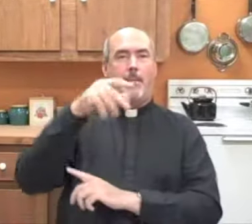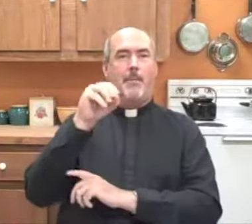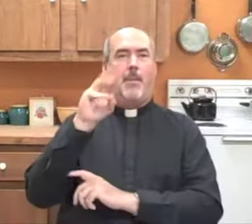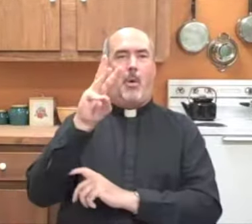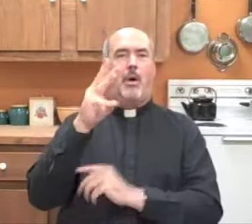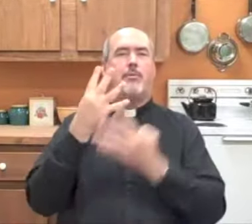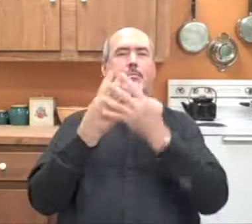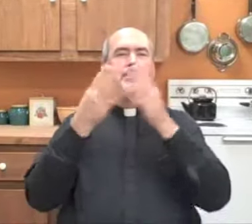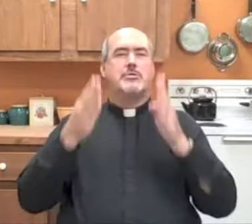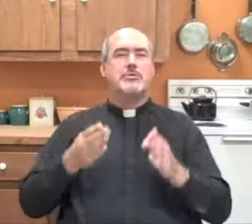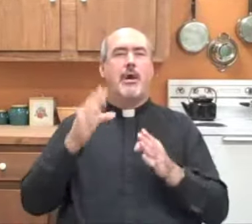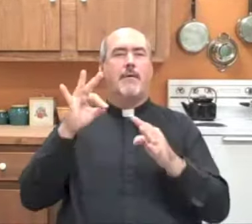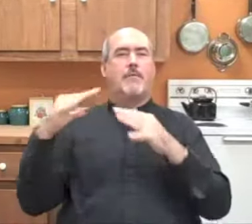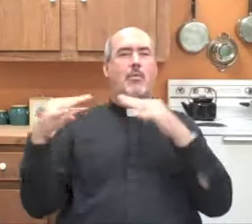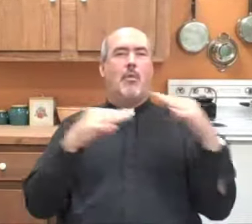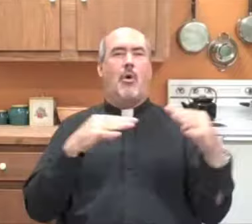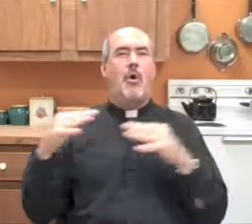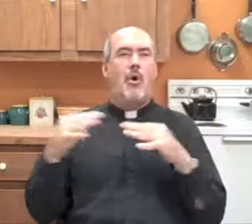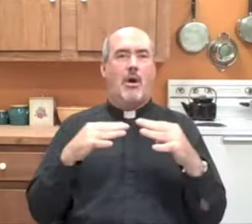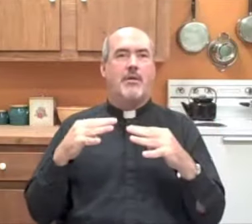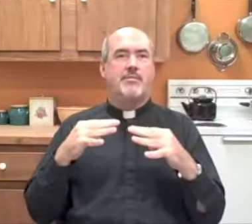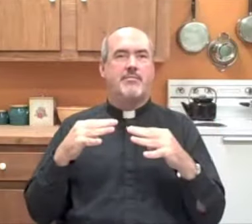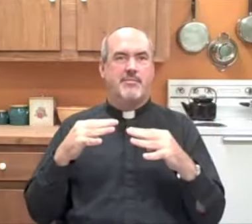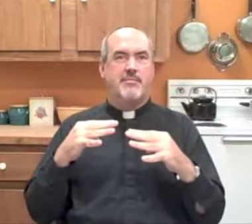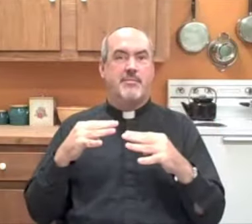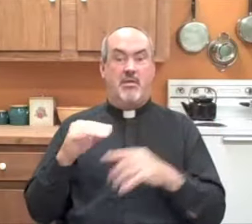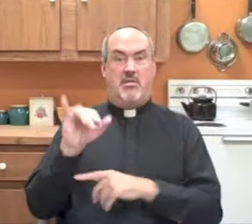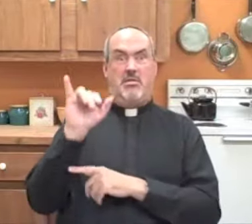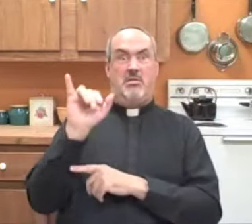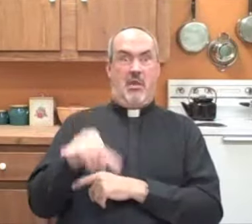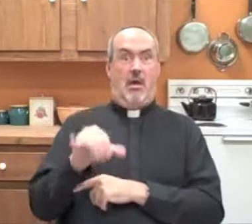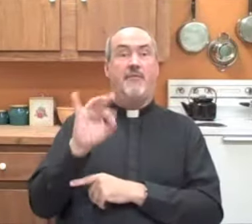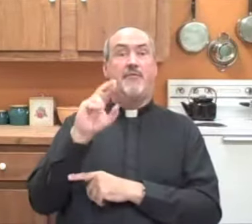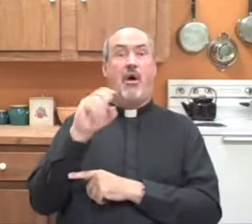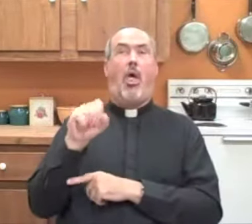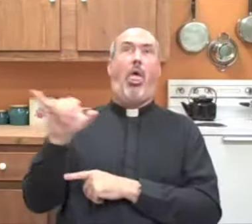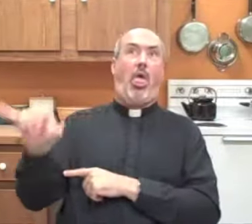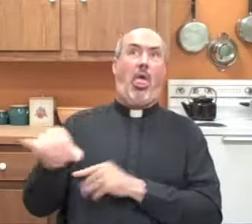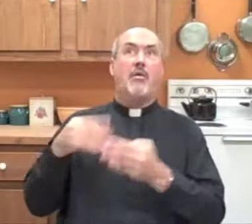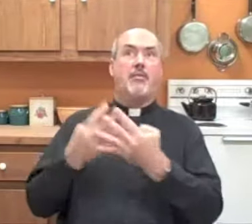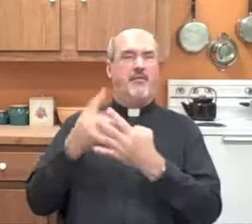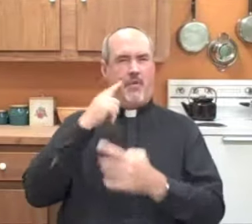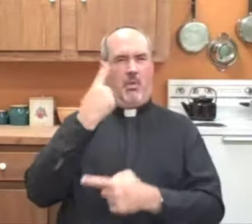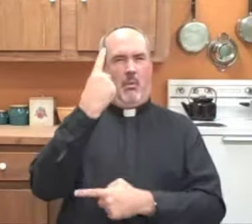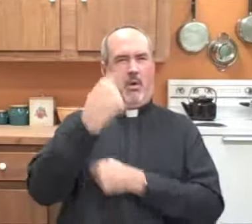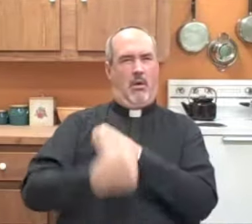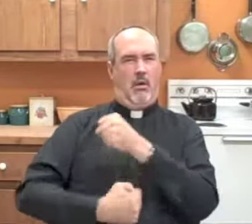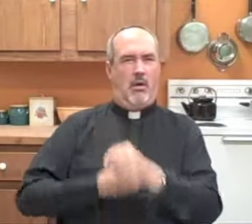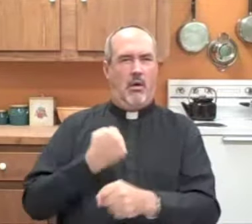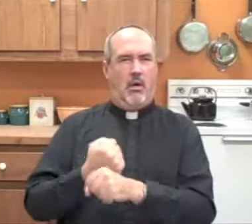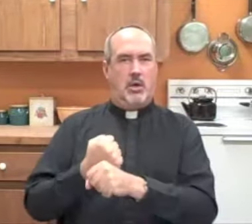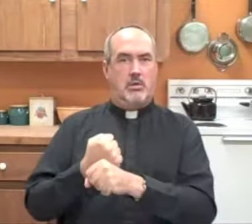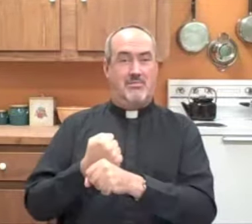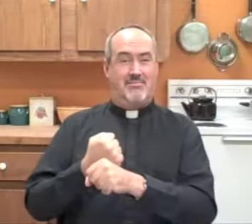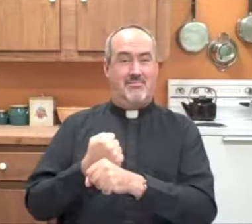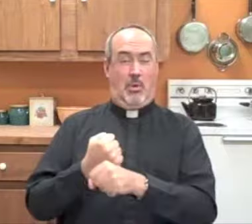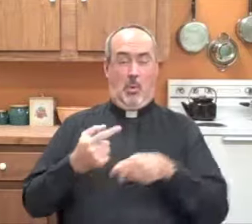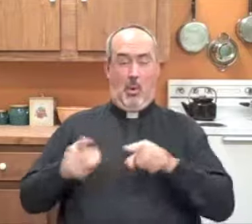and all of them became POWs, prisoners of war. St. Francis stayed in jail for